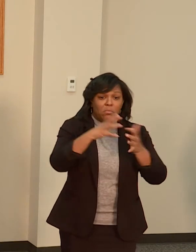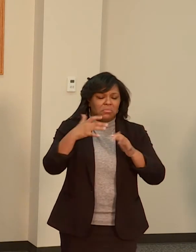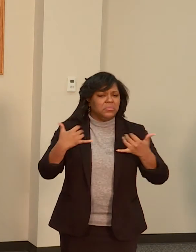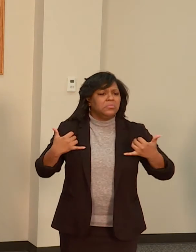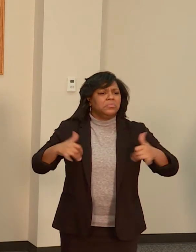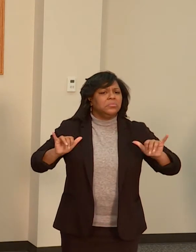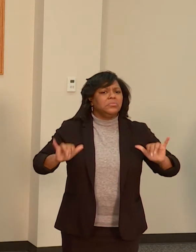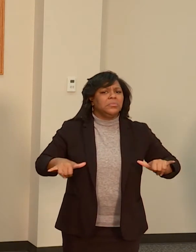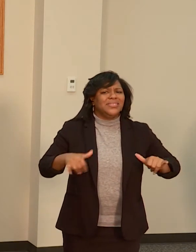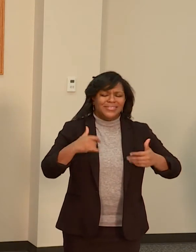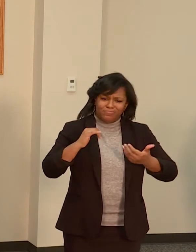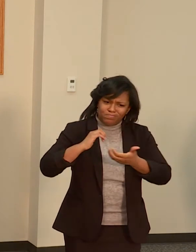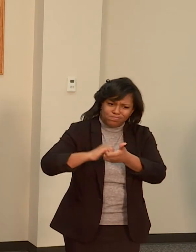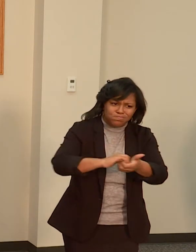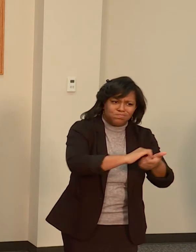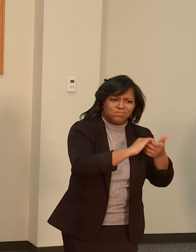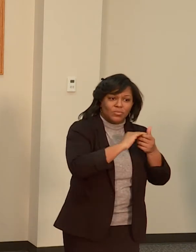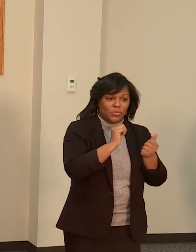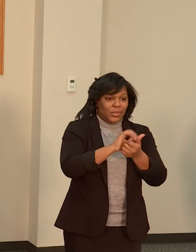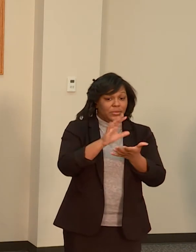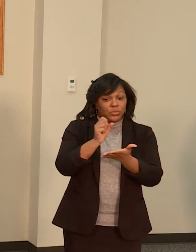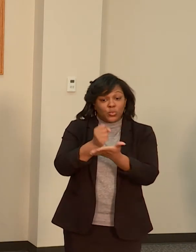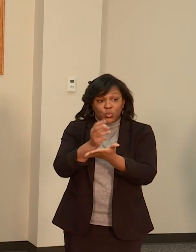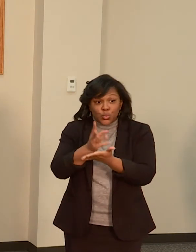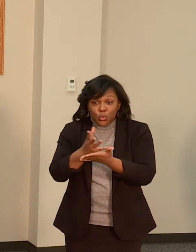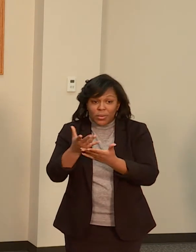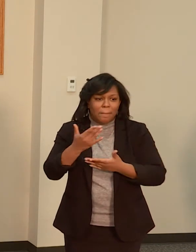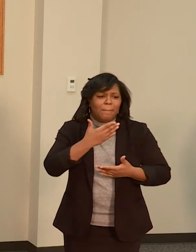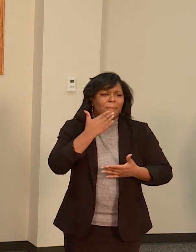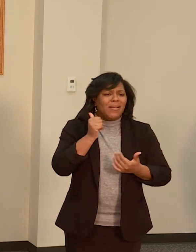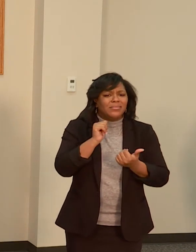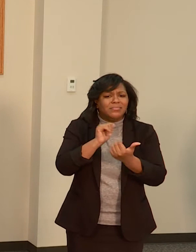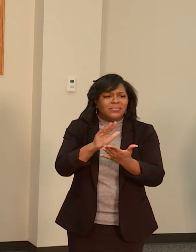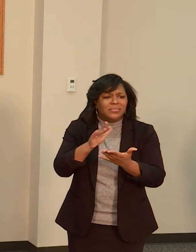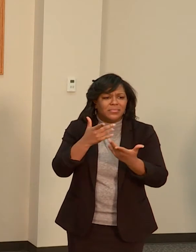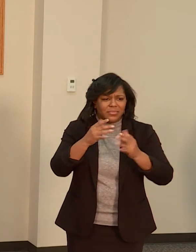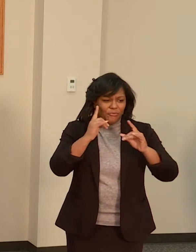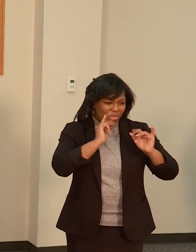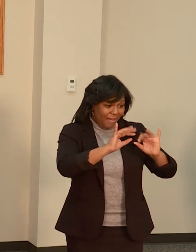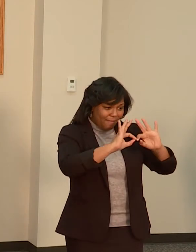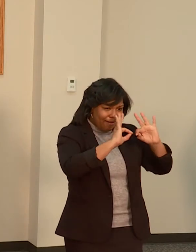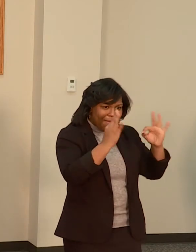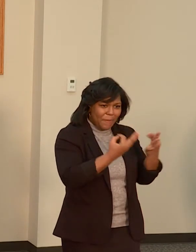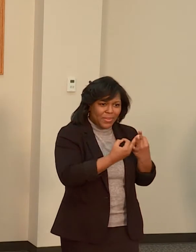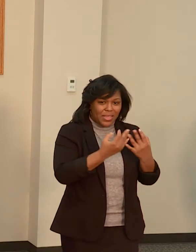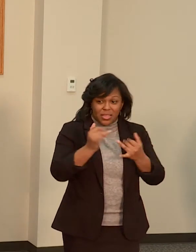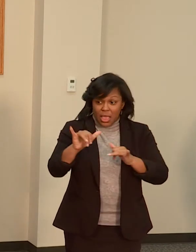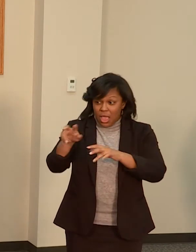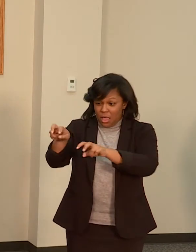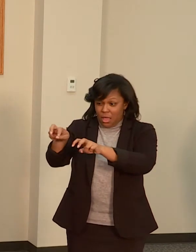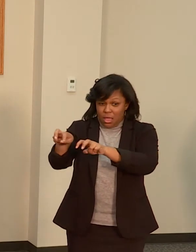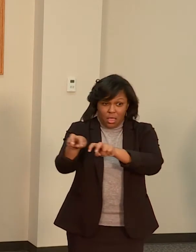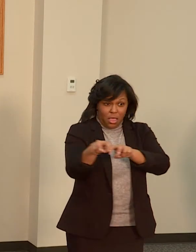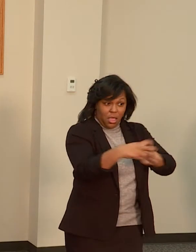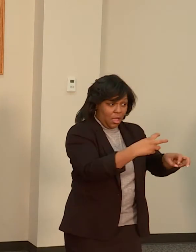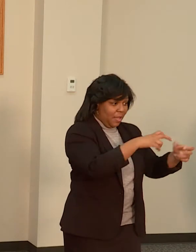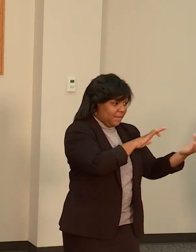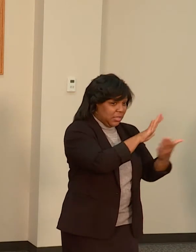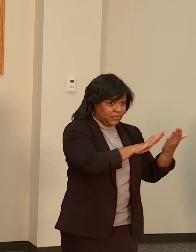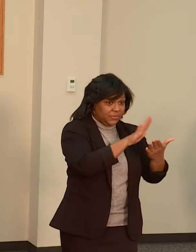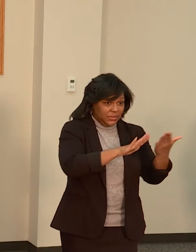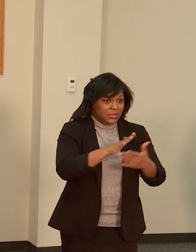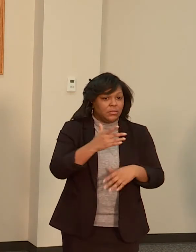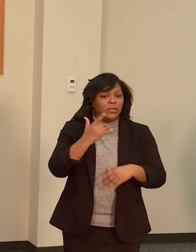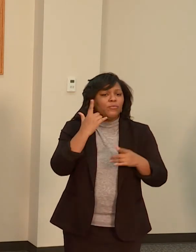social workers to best support the whole family in the transition to distance learning. The Y is dedicated